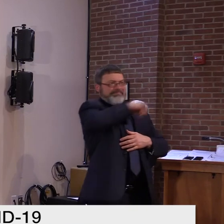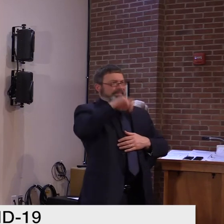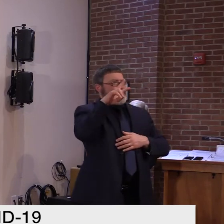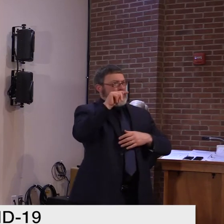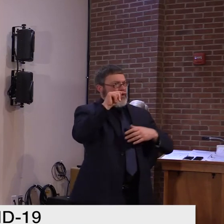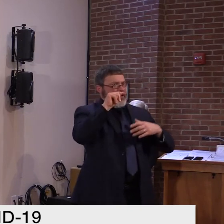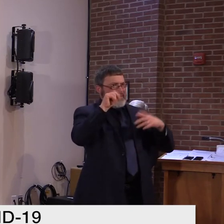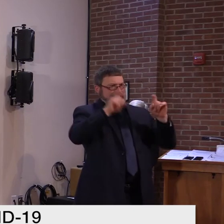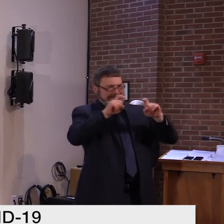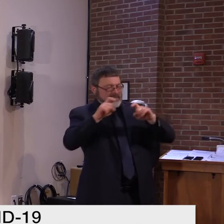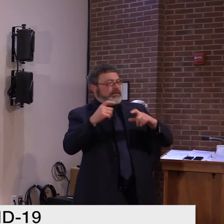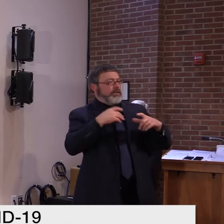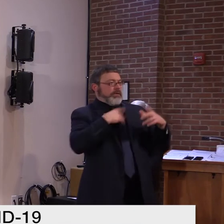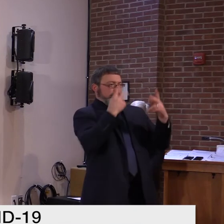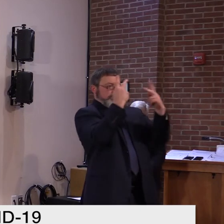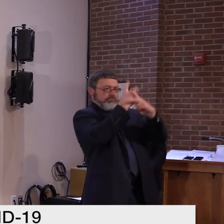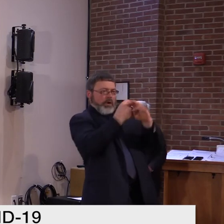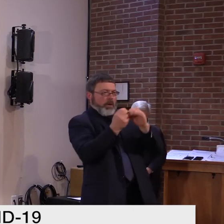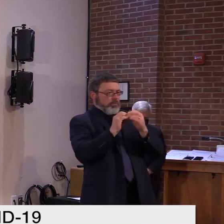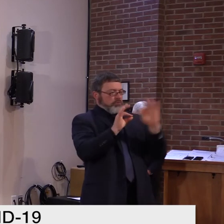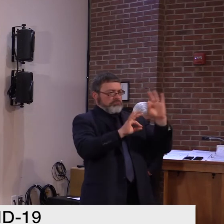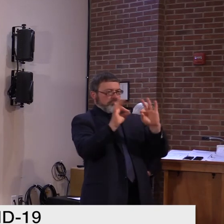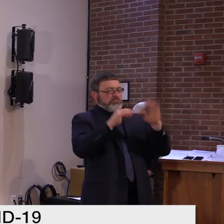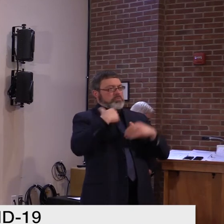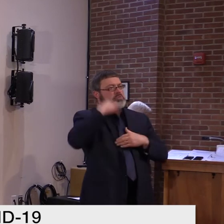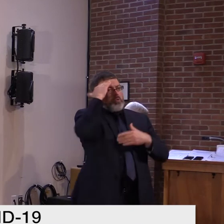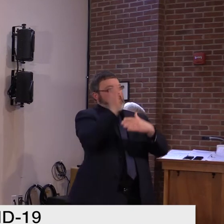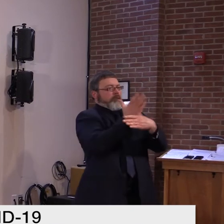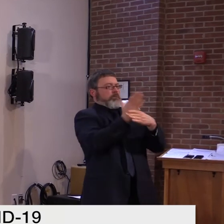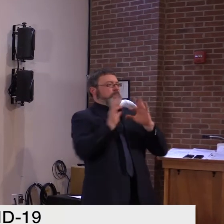Thanks. Joe, the Barton Chronicle.